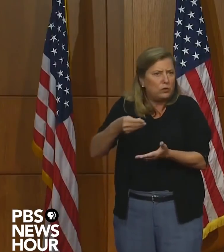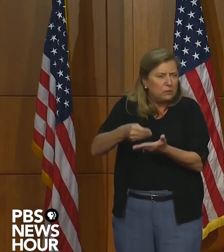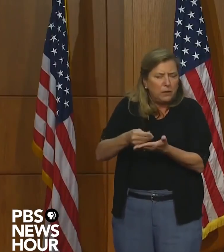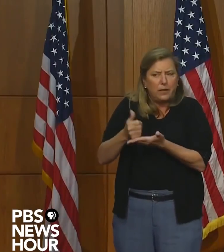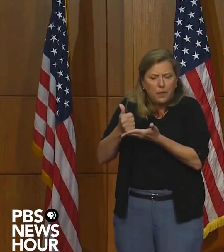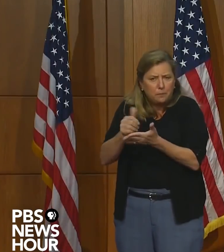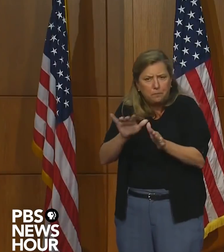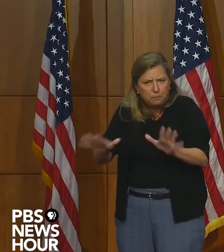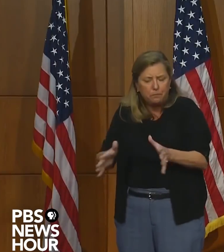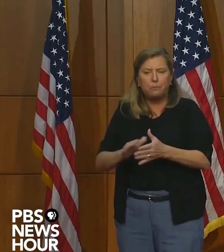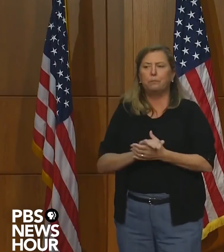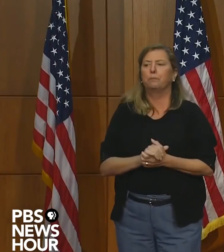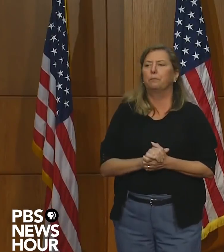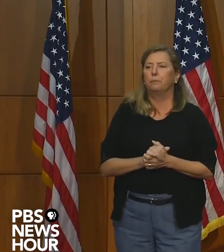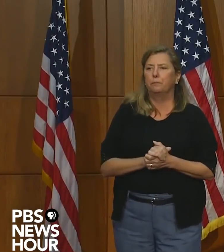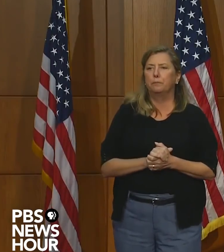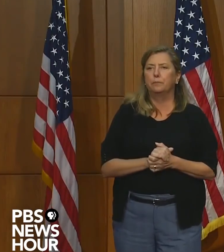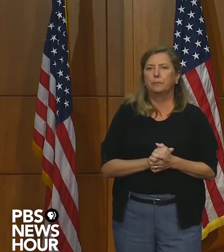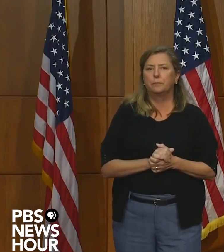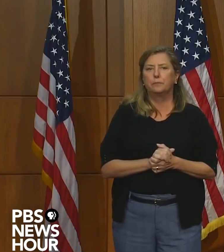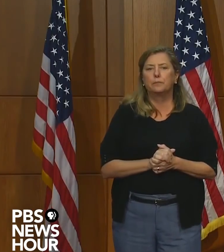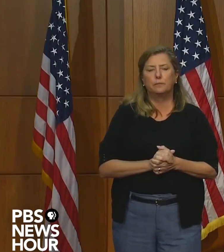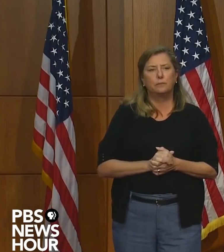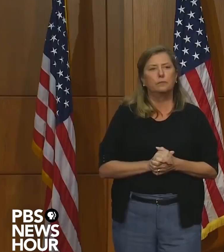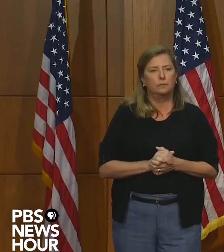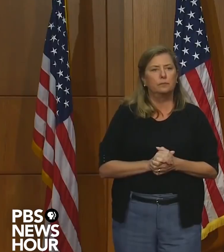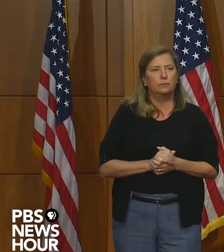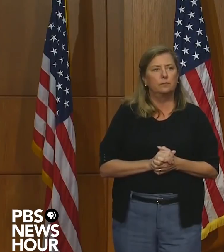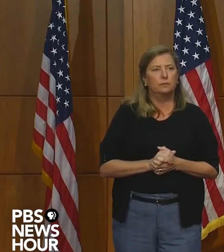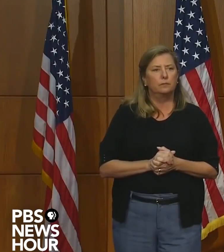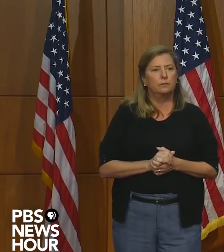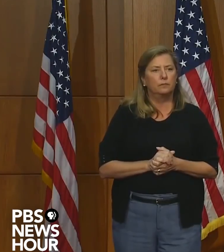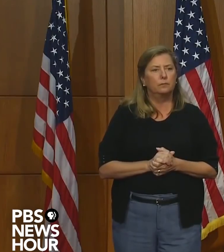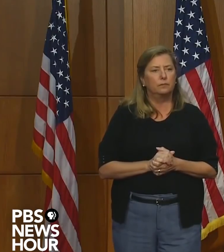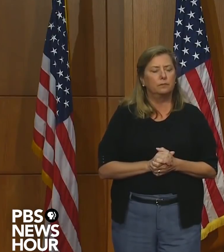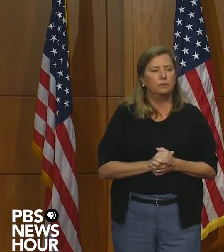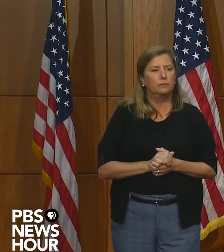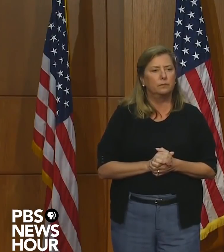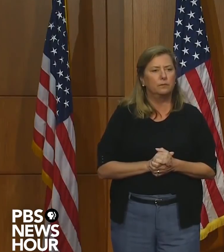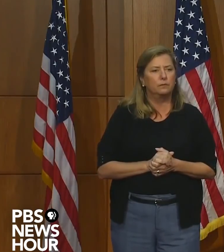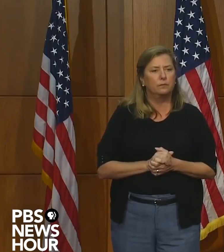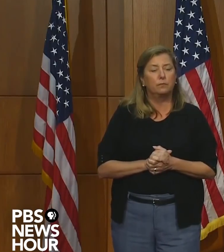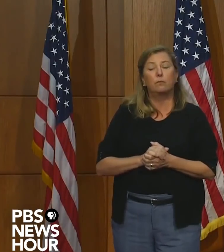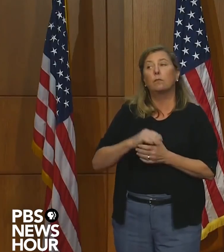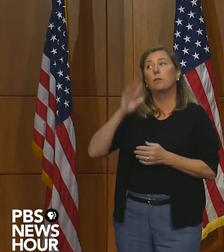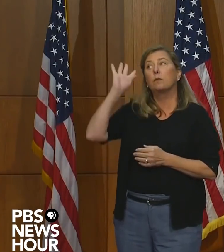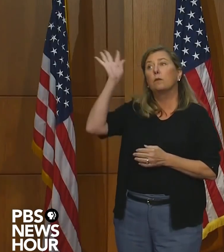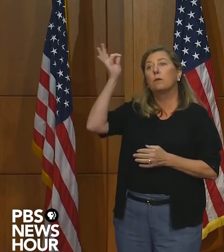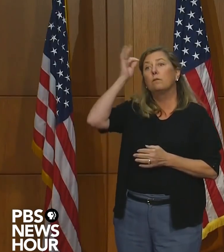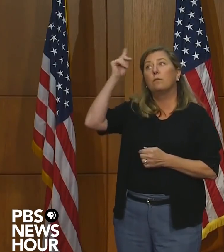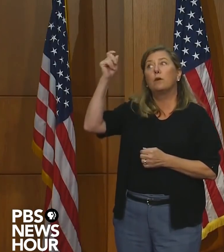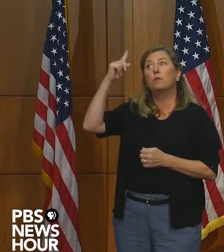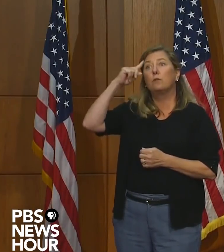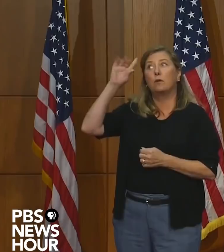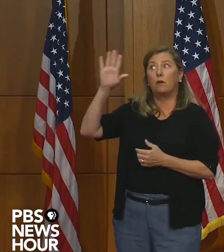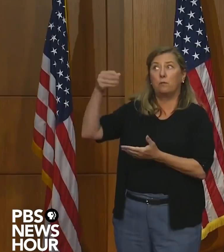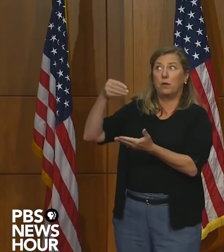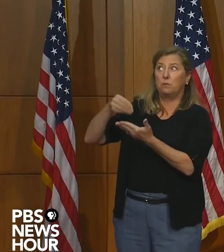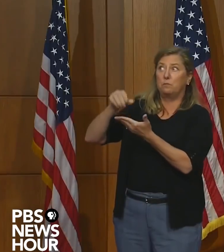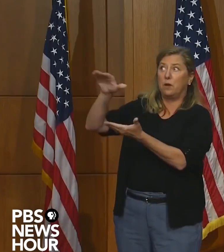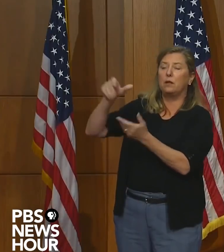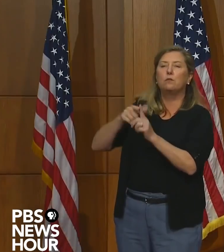we have received relief from the federal government through the CARES Act.